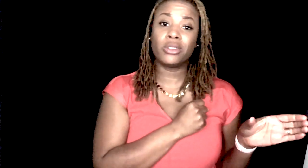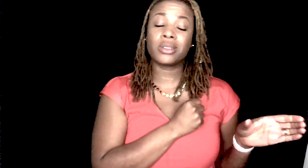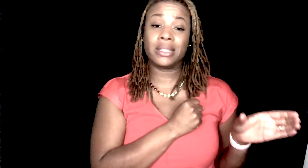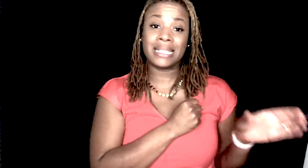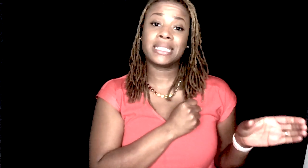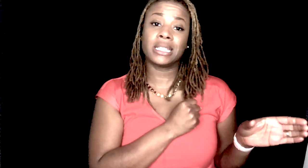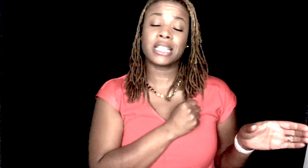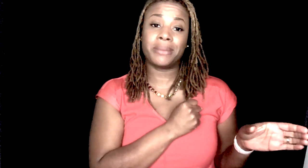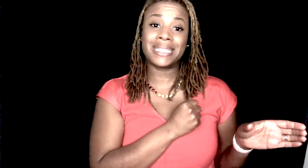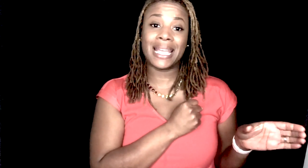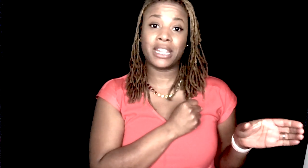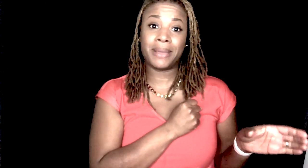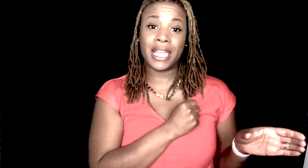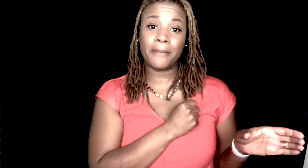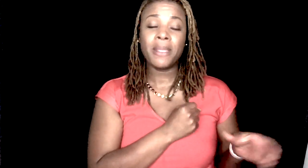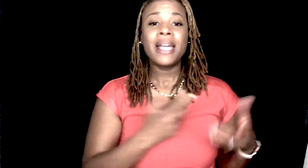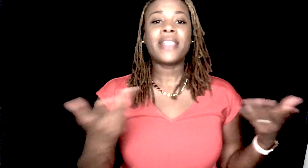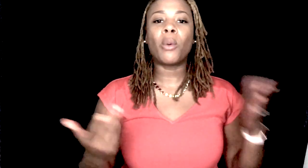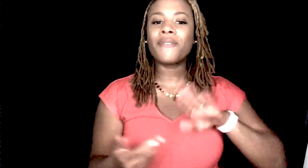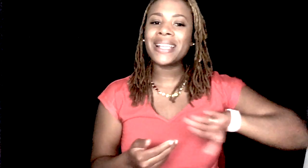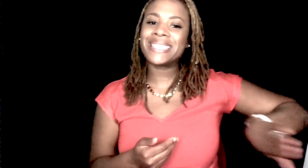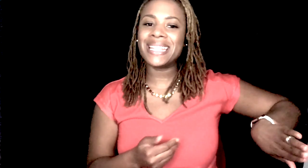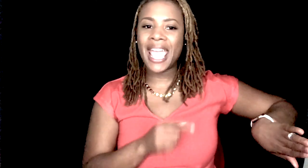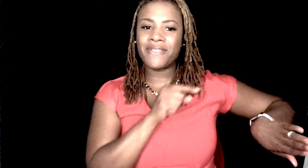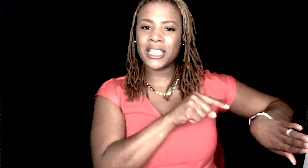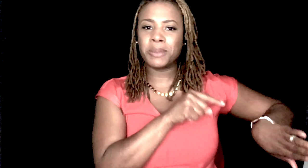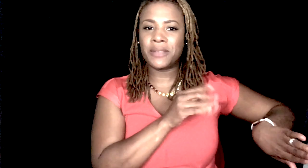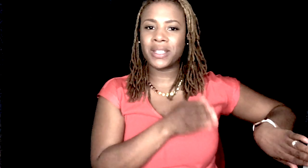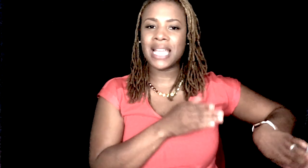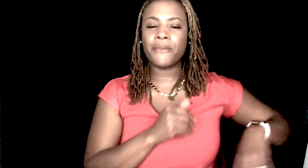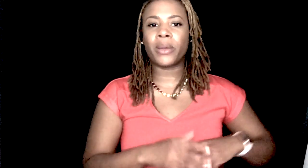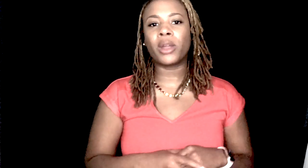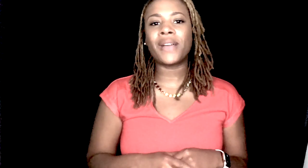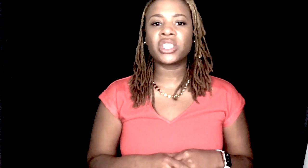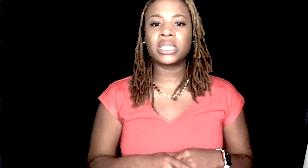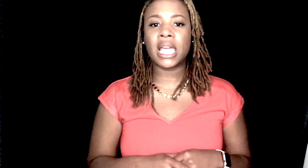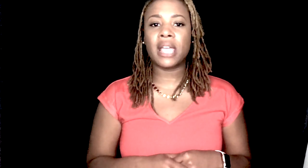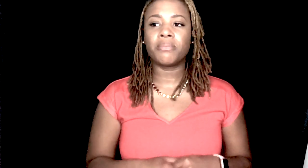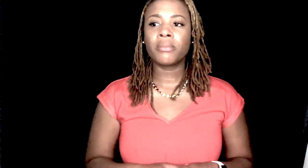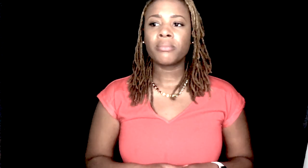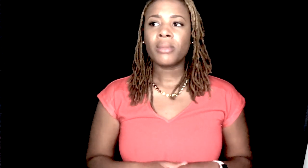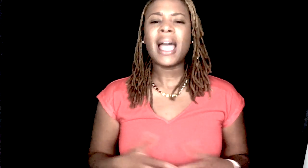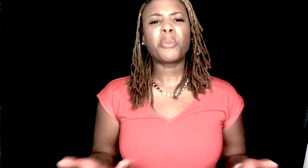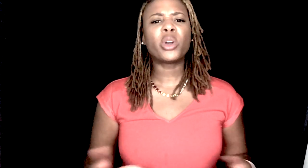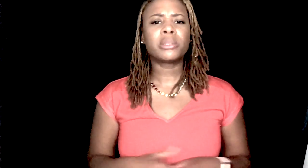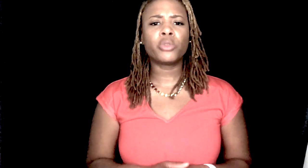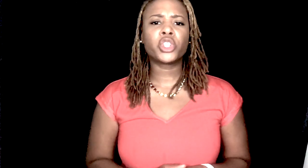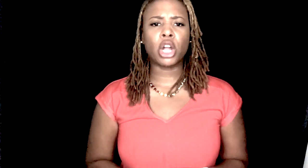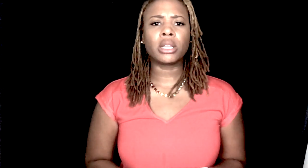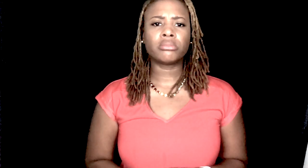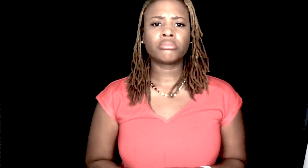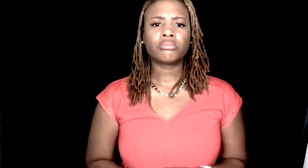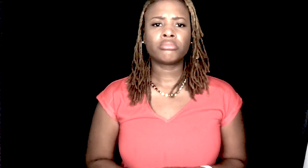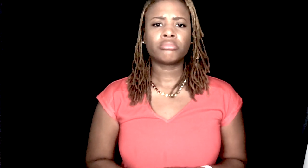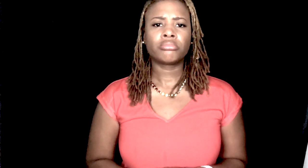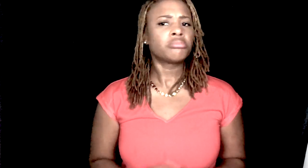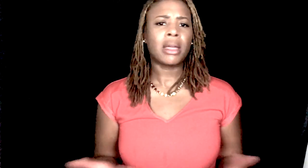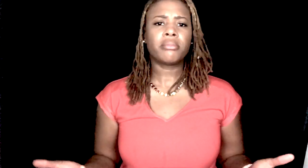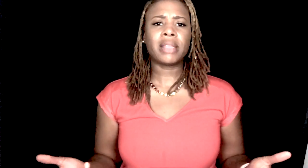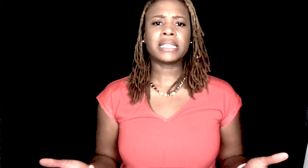is going to be signed at the beginning. Now, what if I didn't have that specific time frame? What if I just said, I'm going to move to Charlotte? That's it.